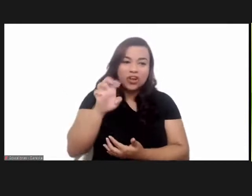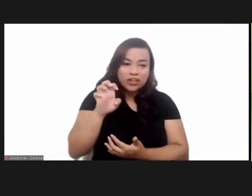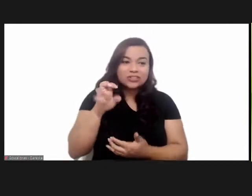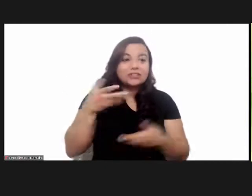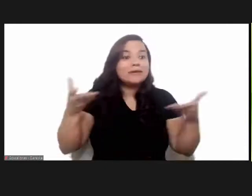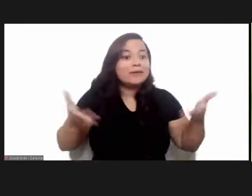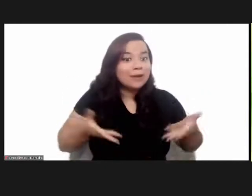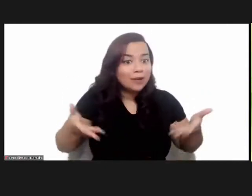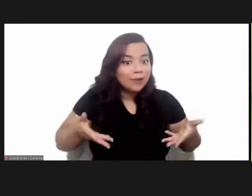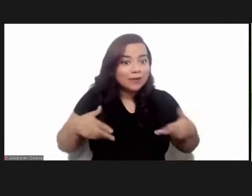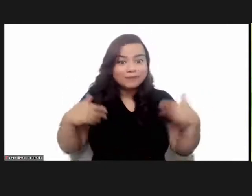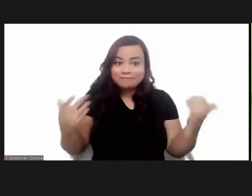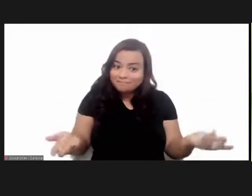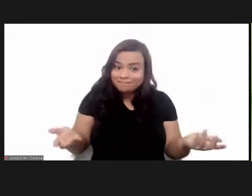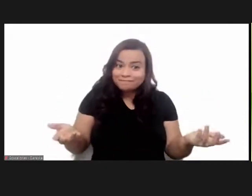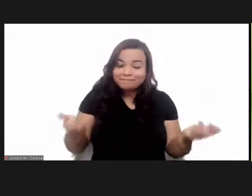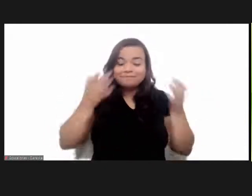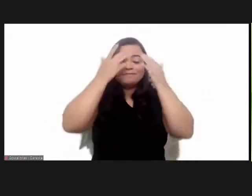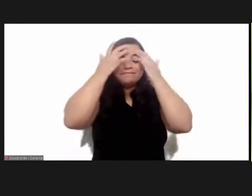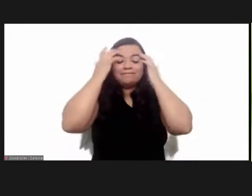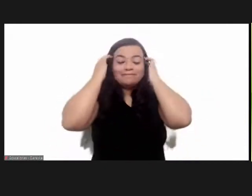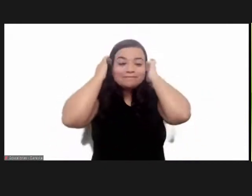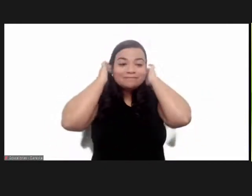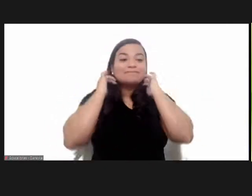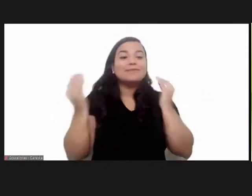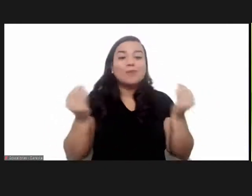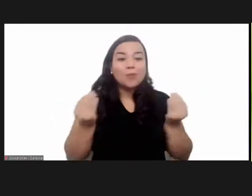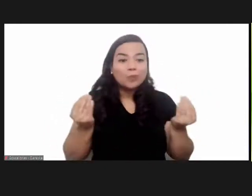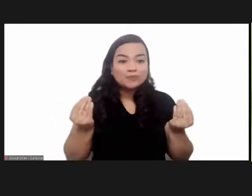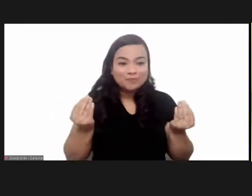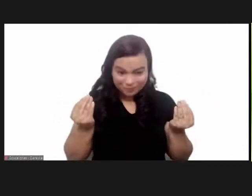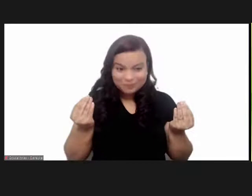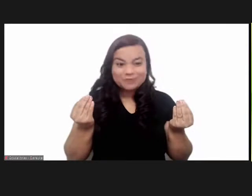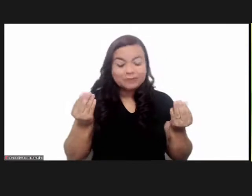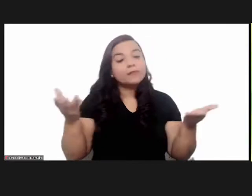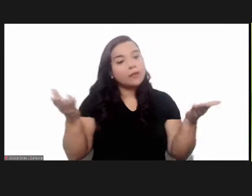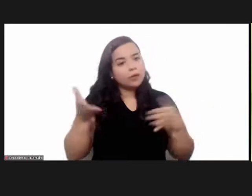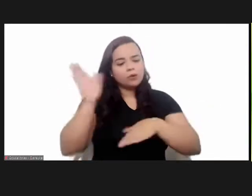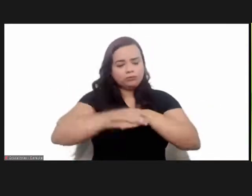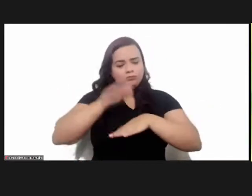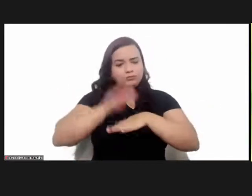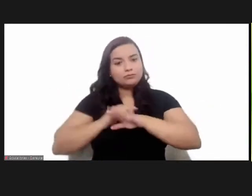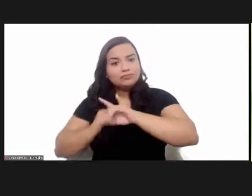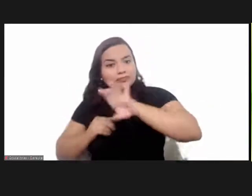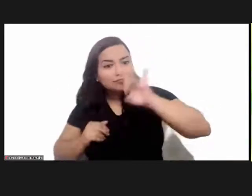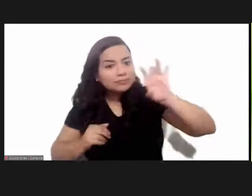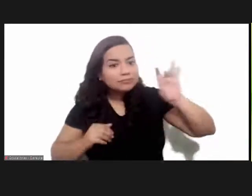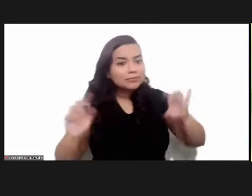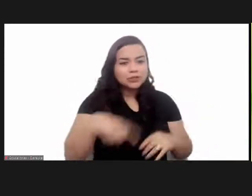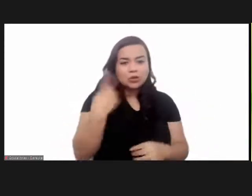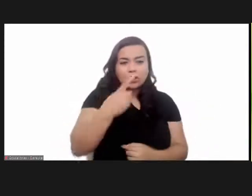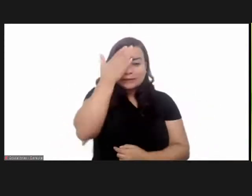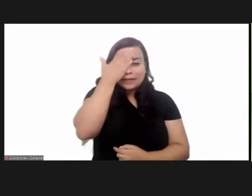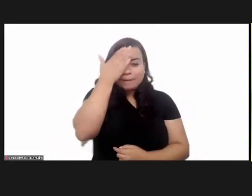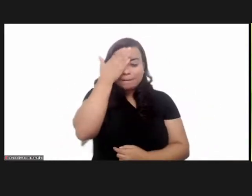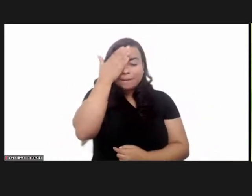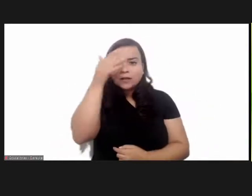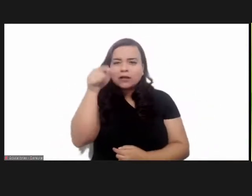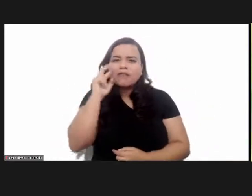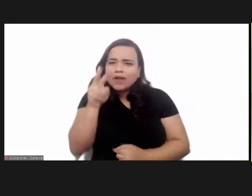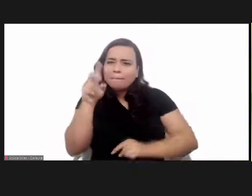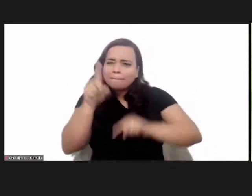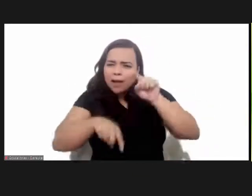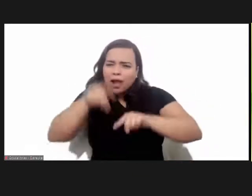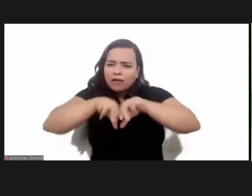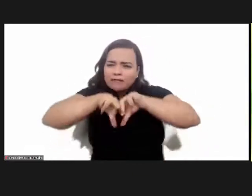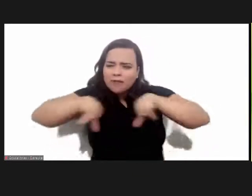Joseph, as the poet Drummond says, it's up to us. It behooves us to be able